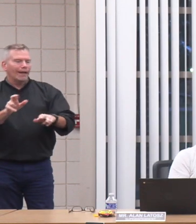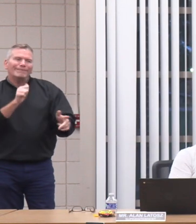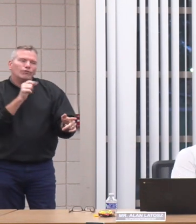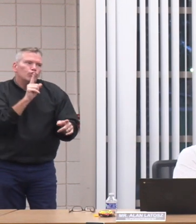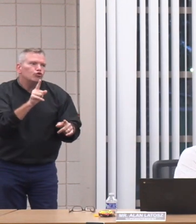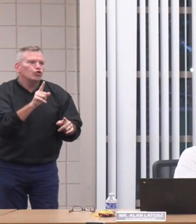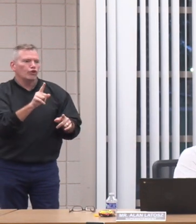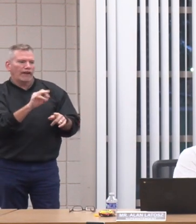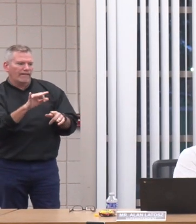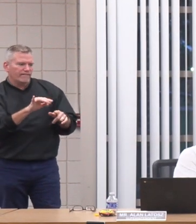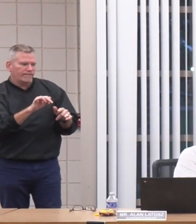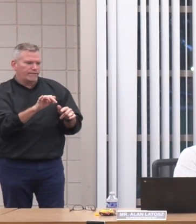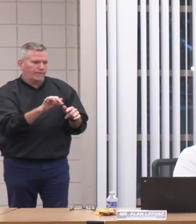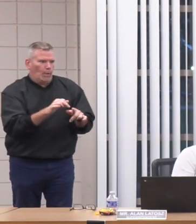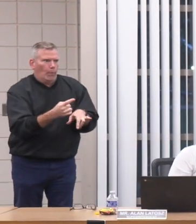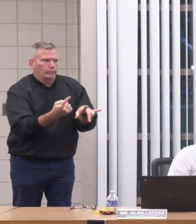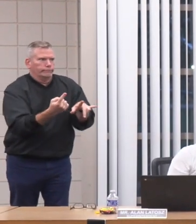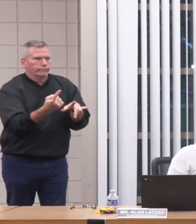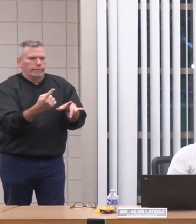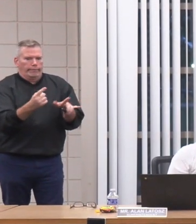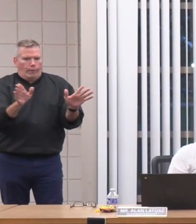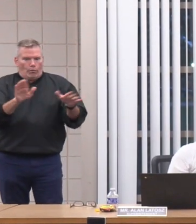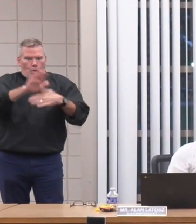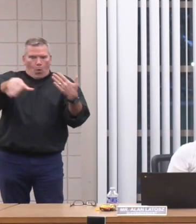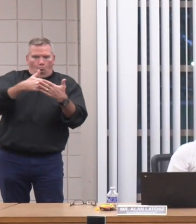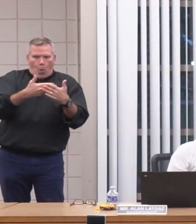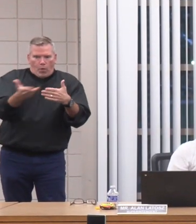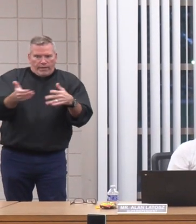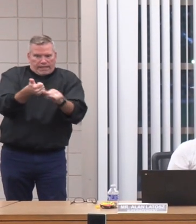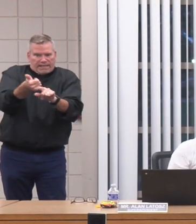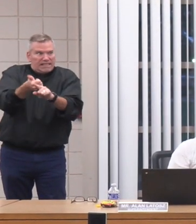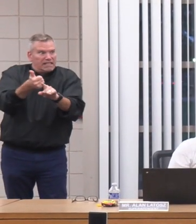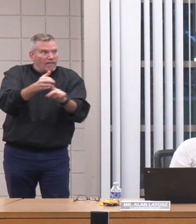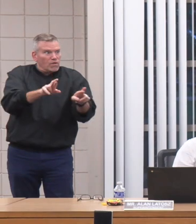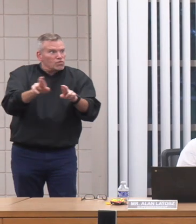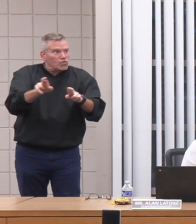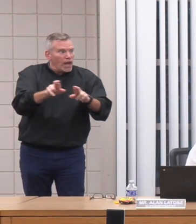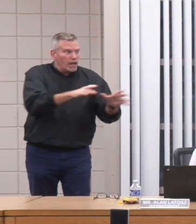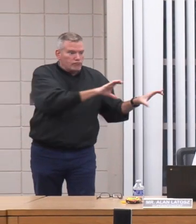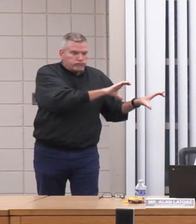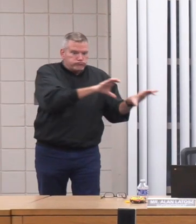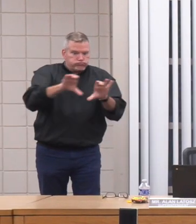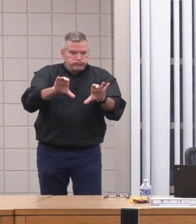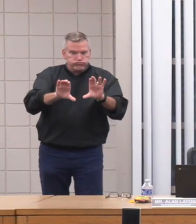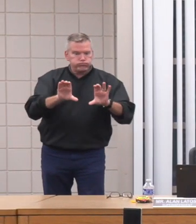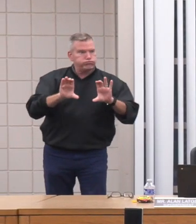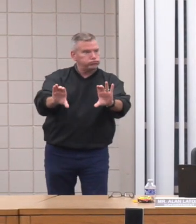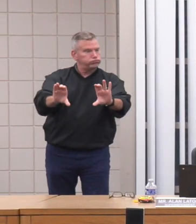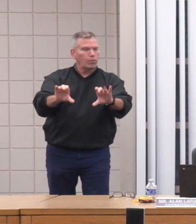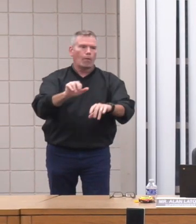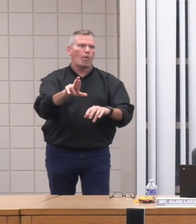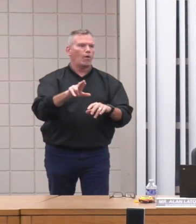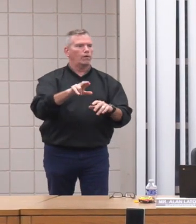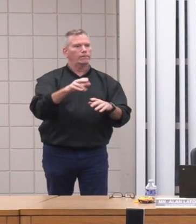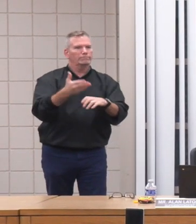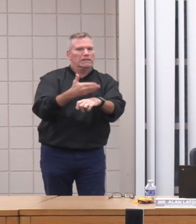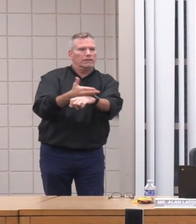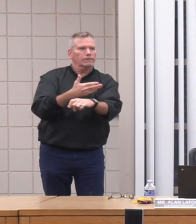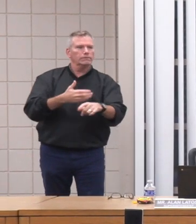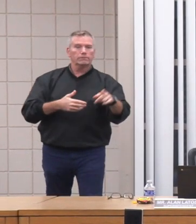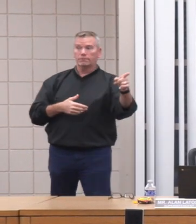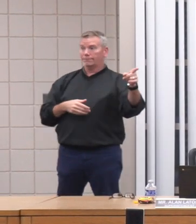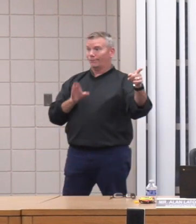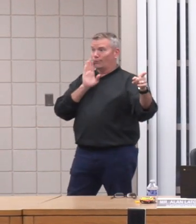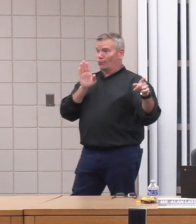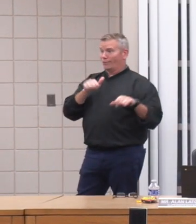but yeah, it's, they're already pre-designed, and, you know, just a matter of getting your color scheme and that type of stuff. The old one's going to go in John's backyard.